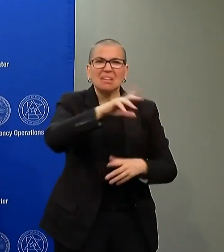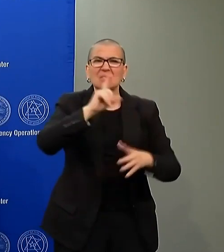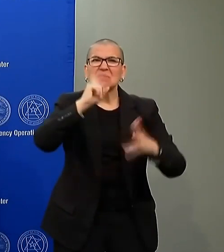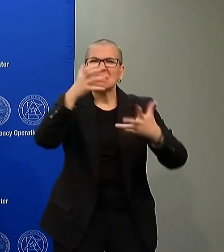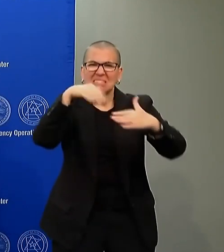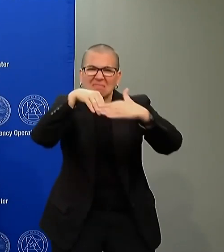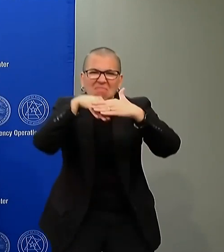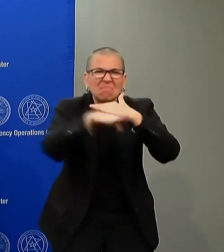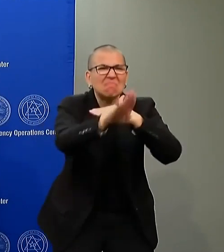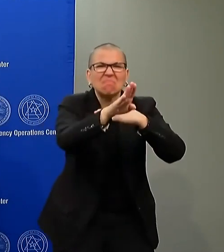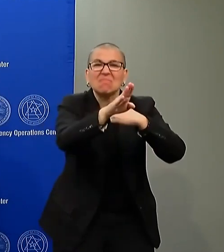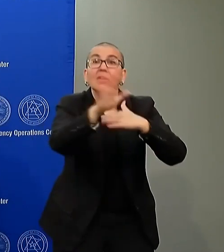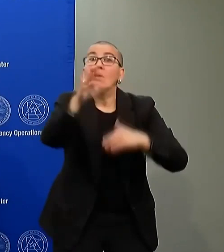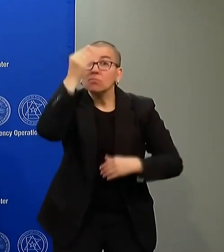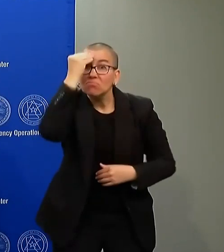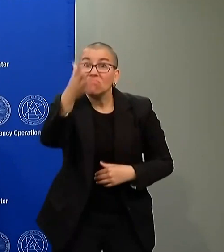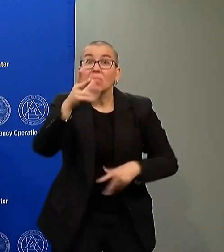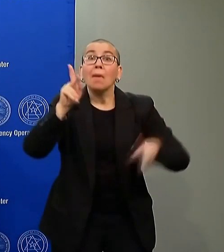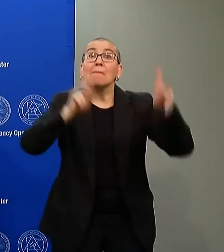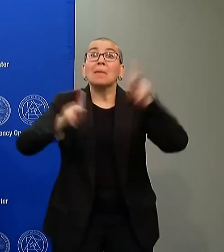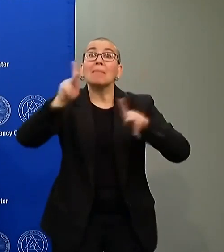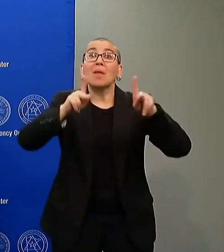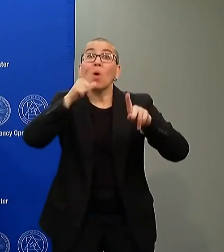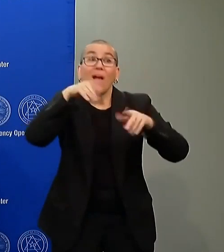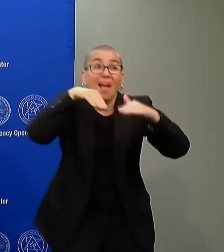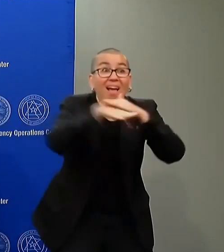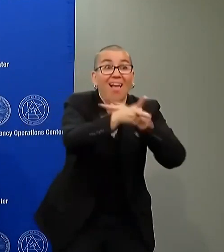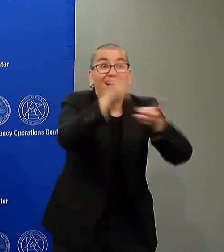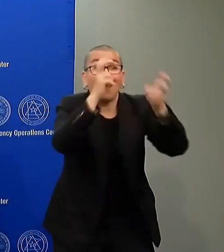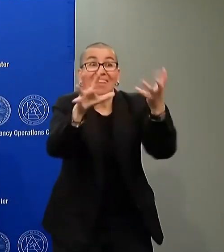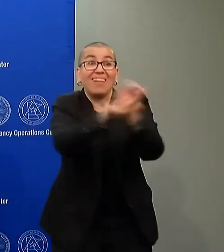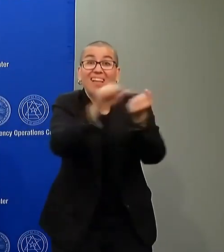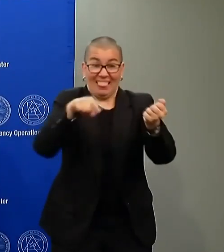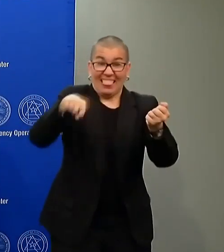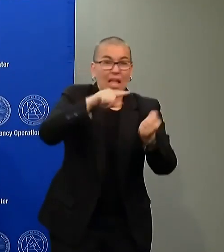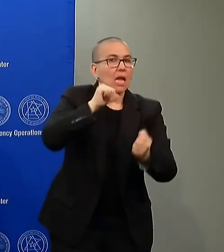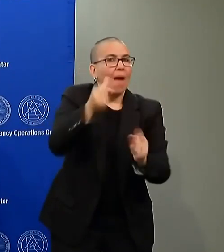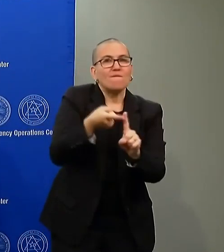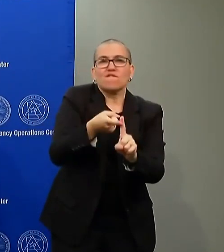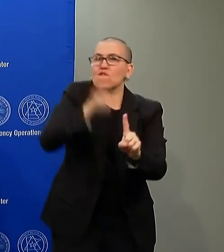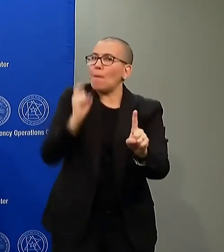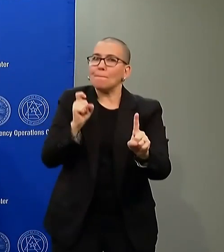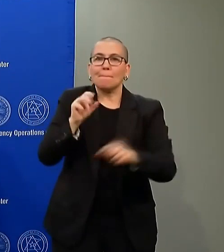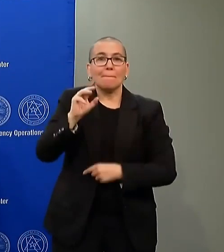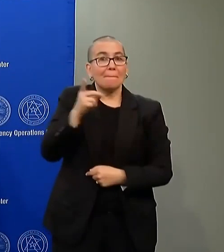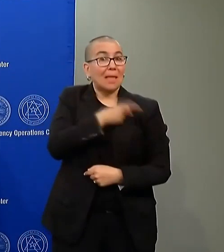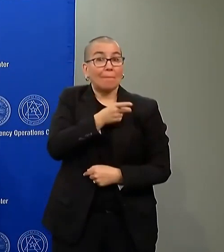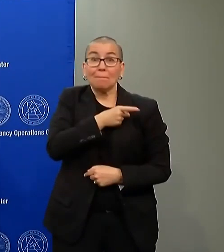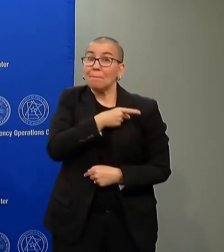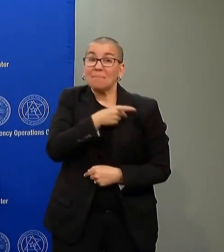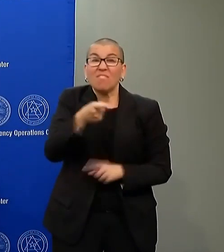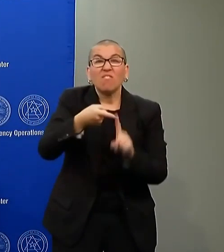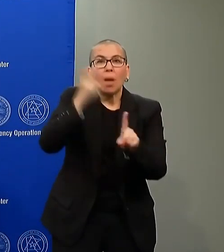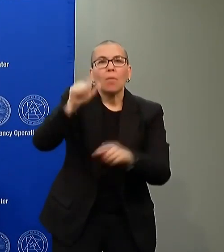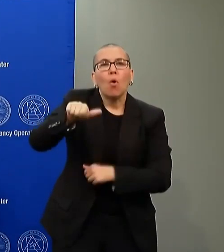Minneapolis residents. They are coming in largely from outside of the city, from outside of the reason